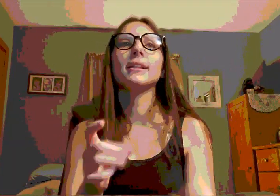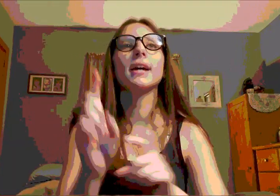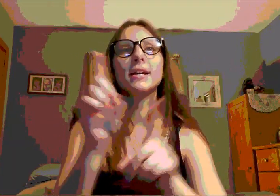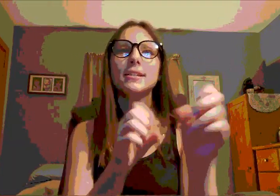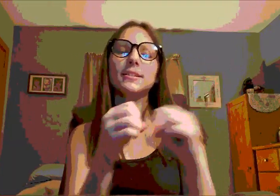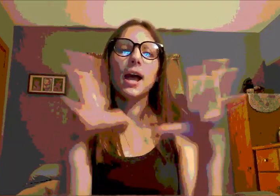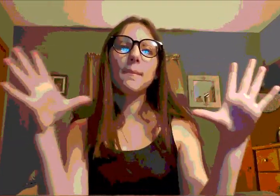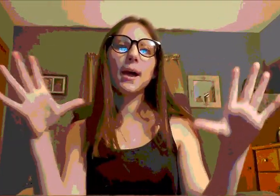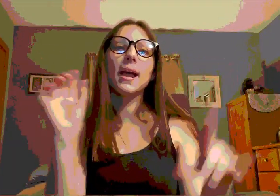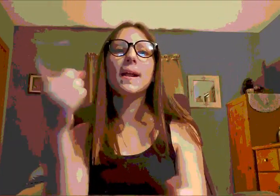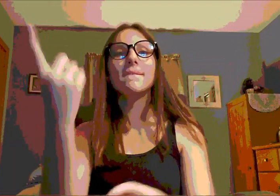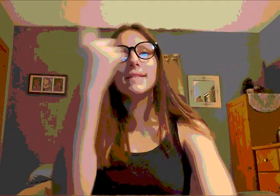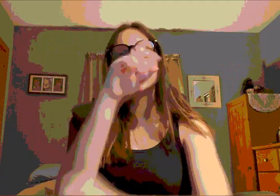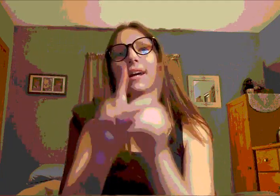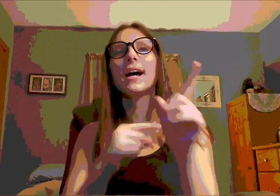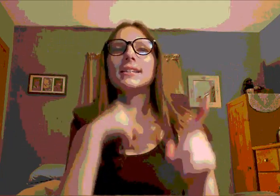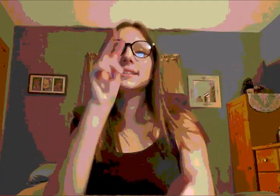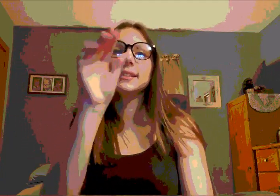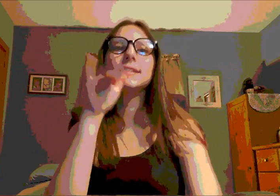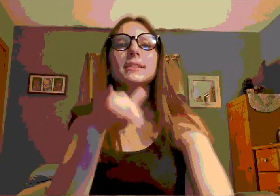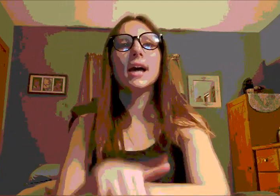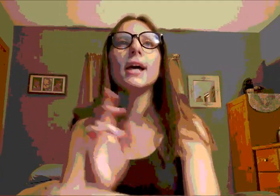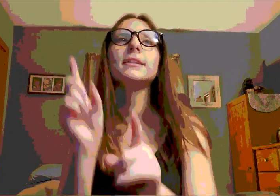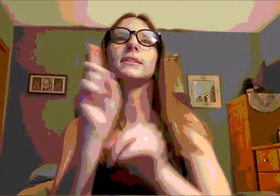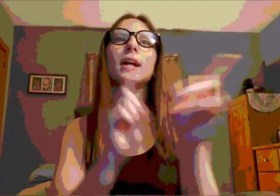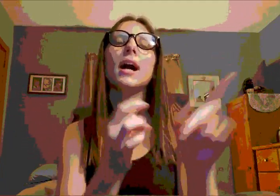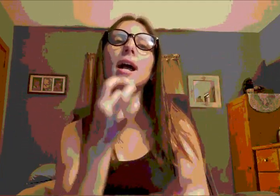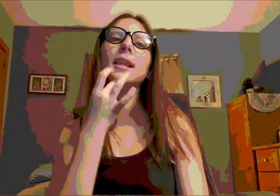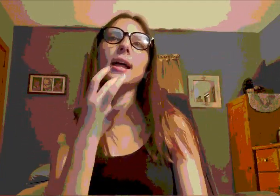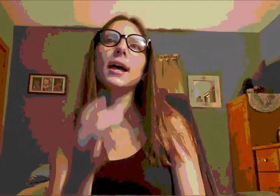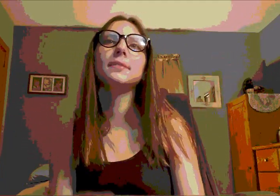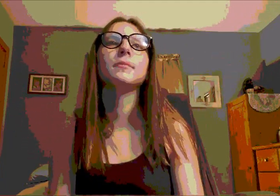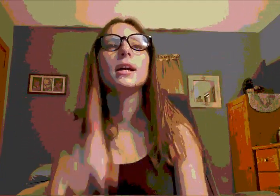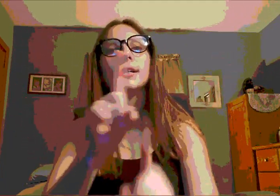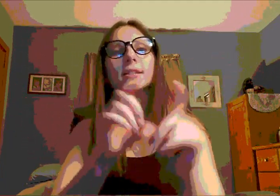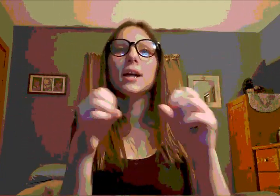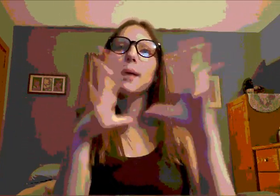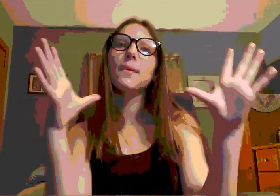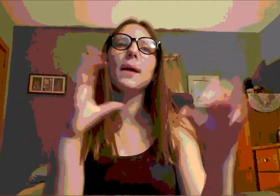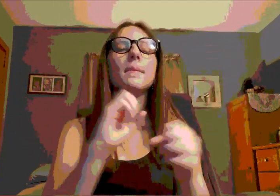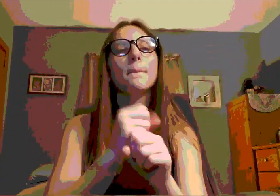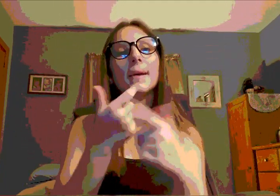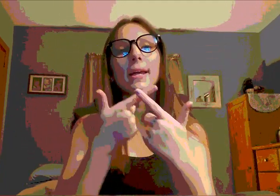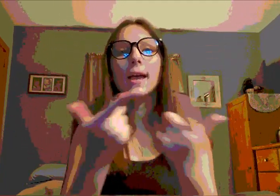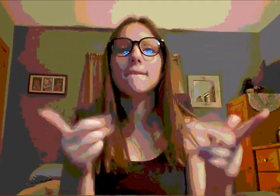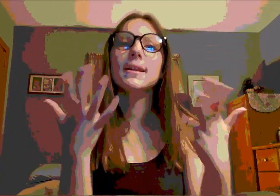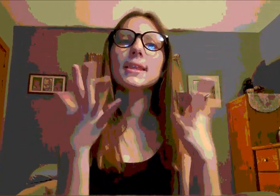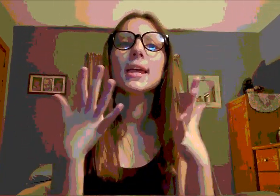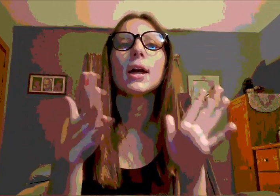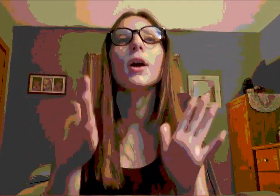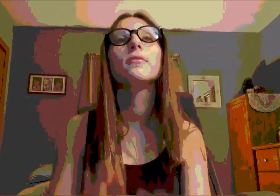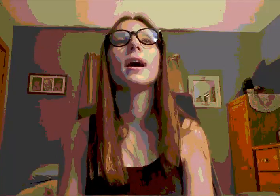Starlight, starlight, starlight, starlight, star I see tonight Starlight, starlight, starlight, make everything alright